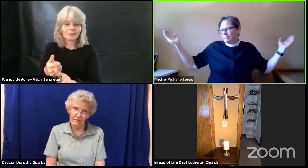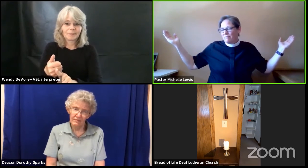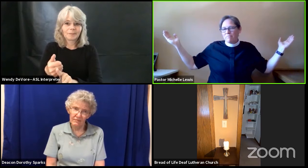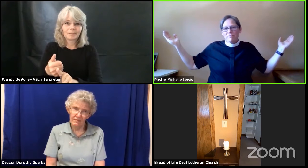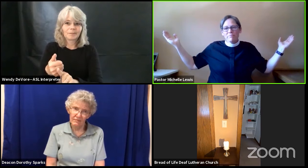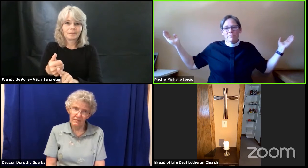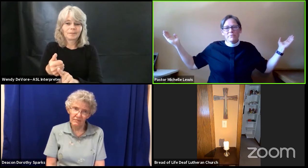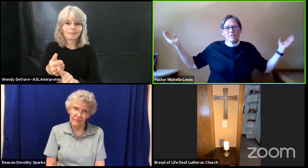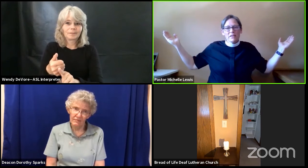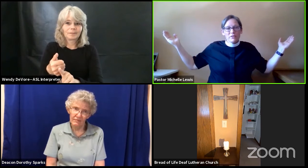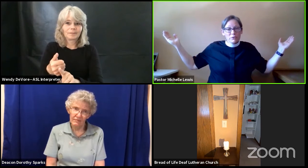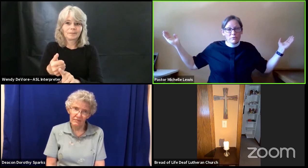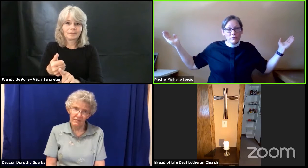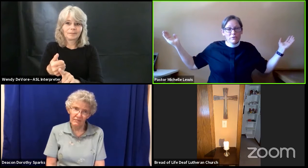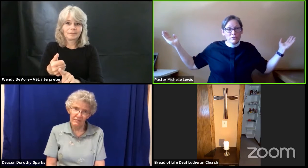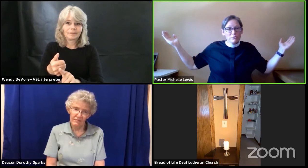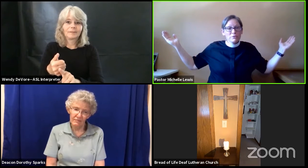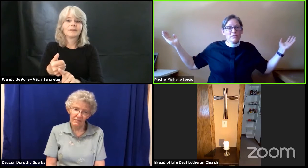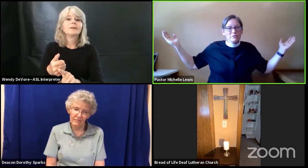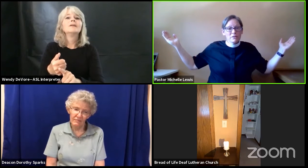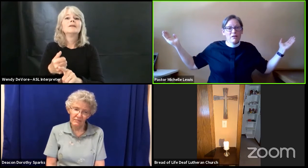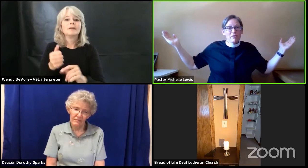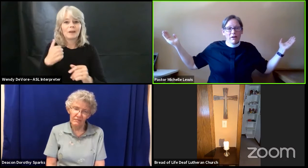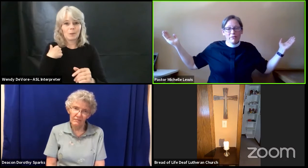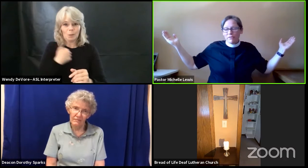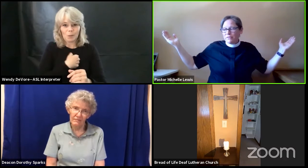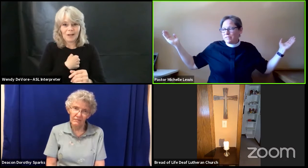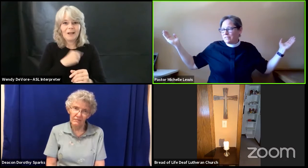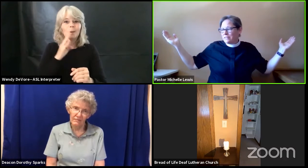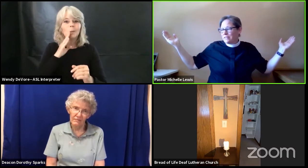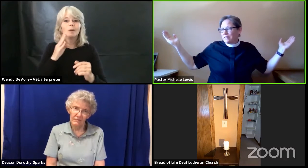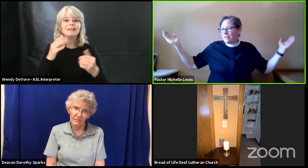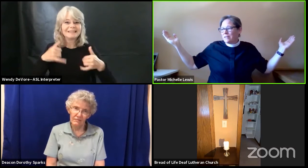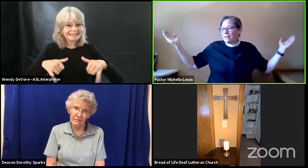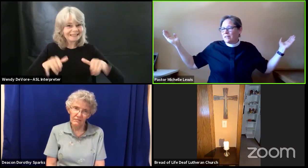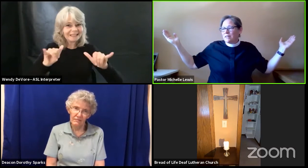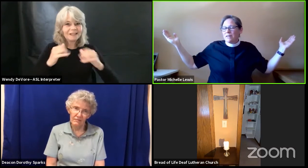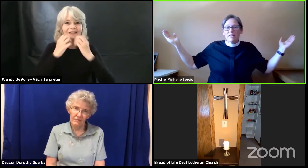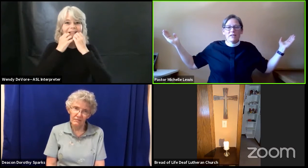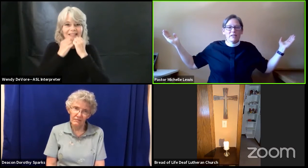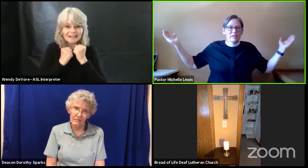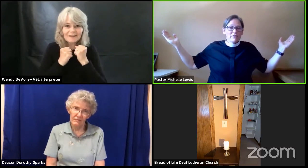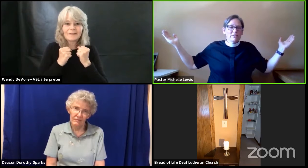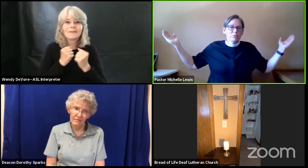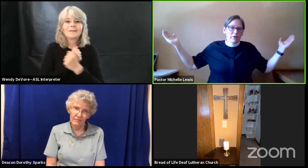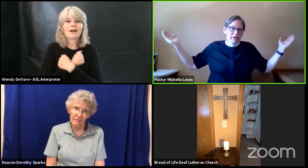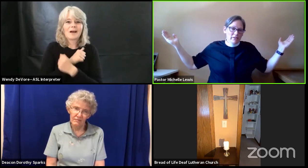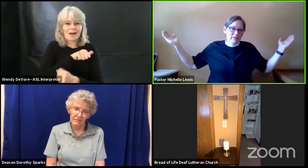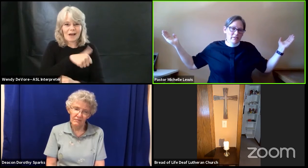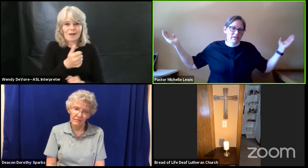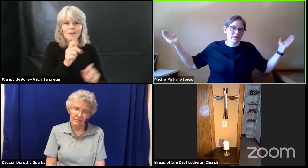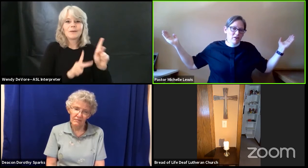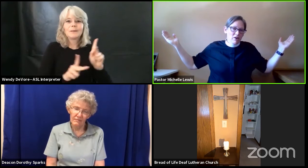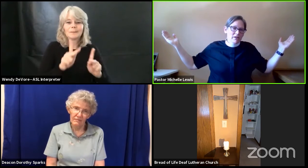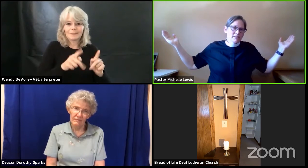that you choose to love others even when it causes